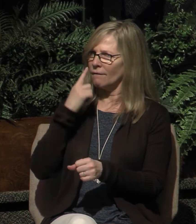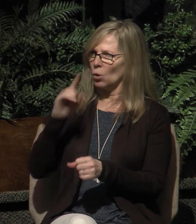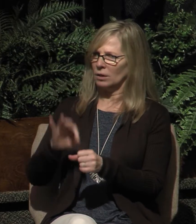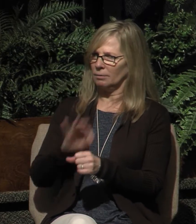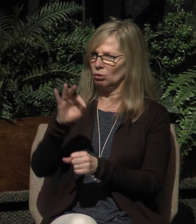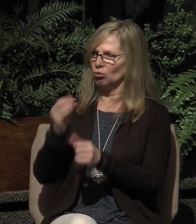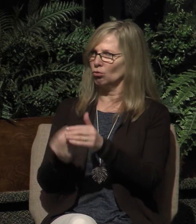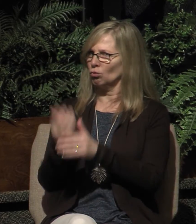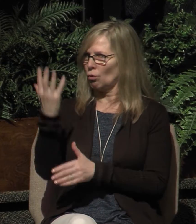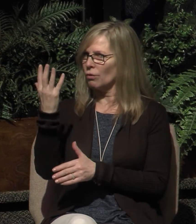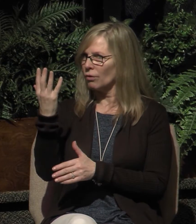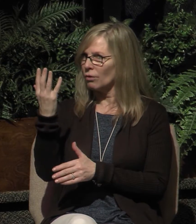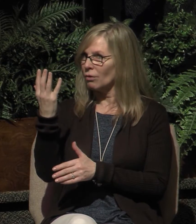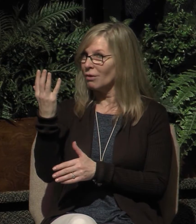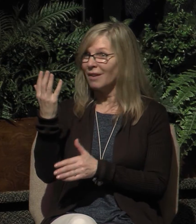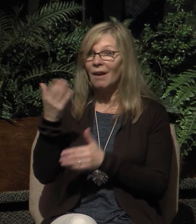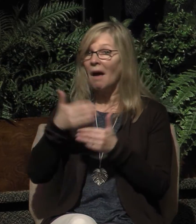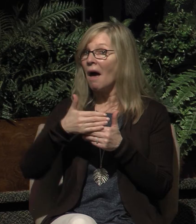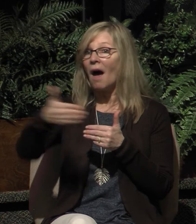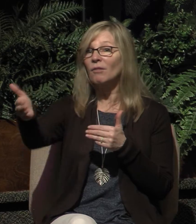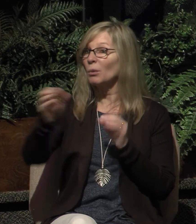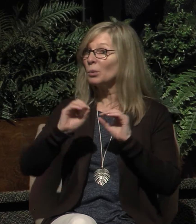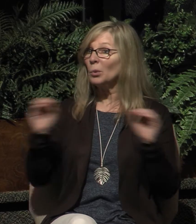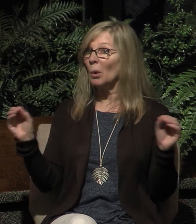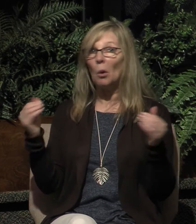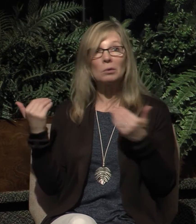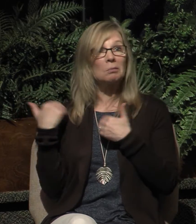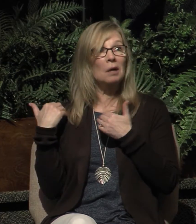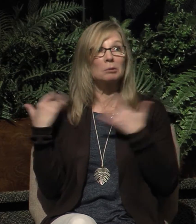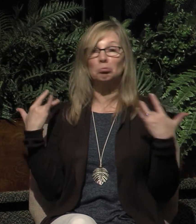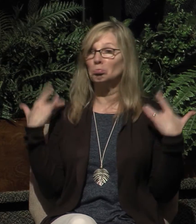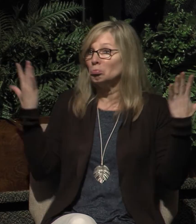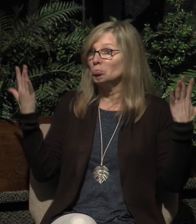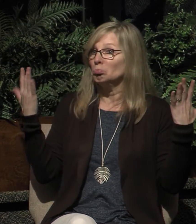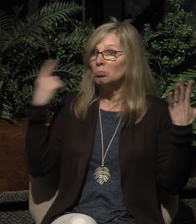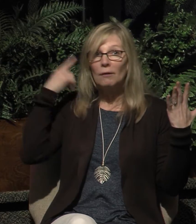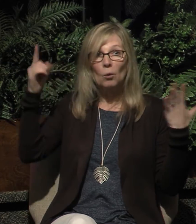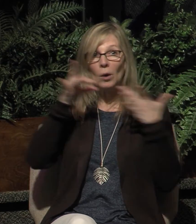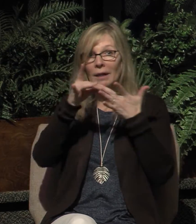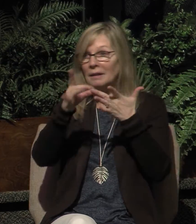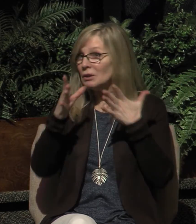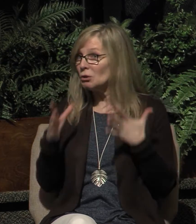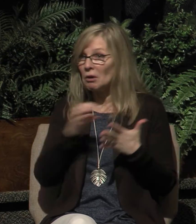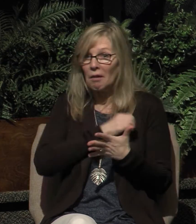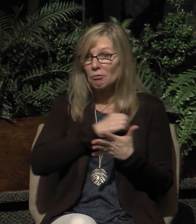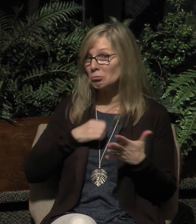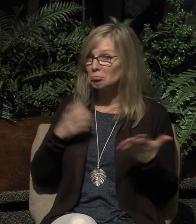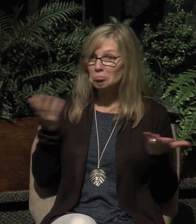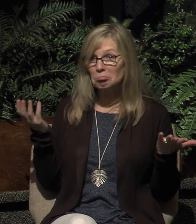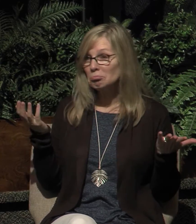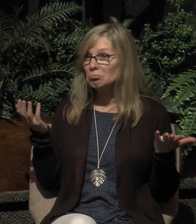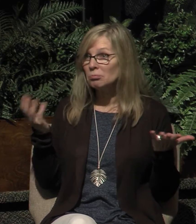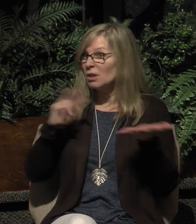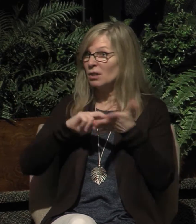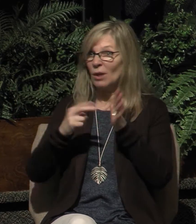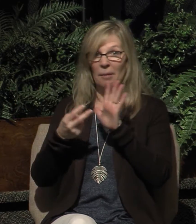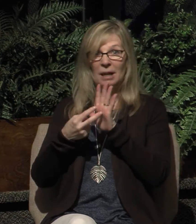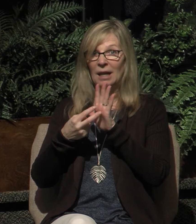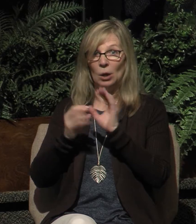no accountability to the leaders, to the elders of this church. And that means that no elder then has